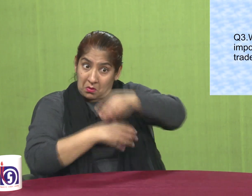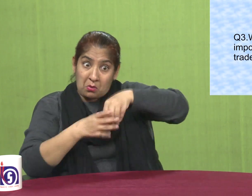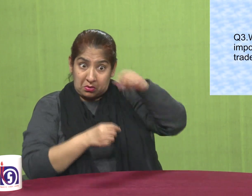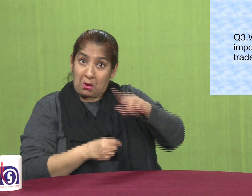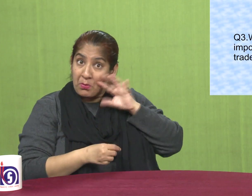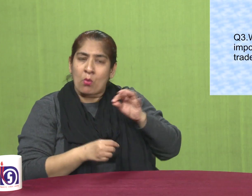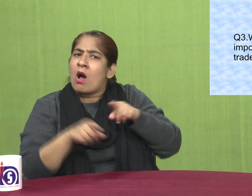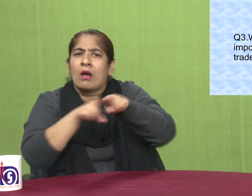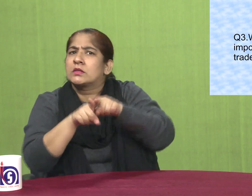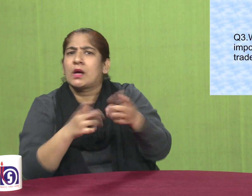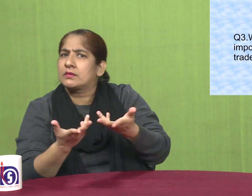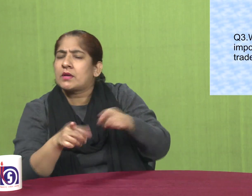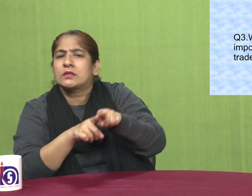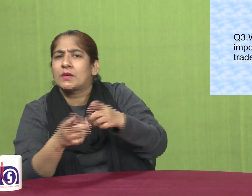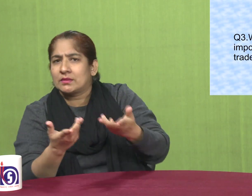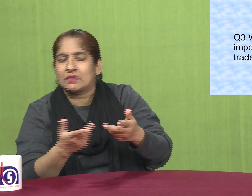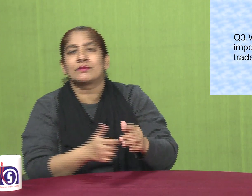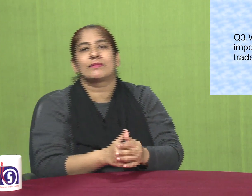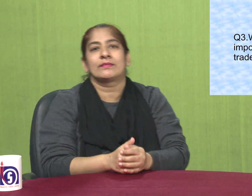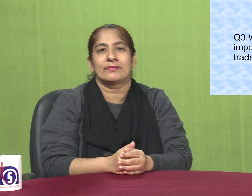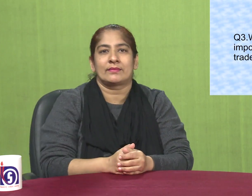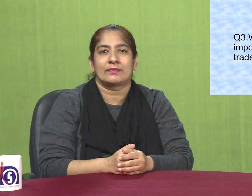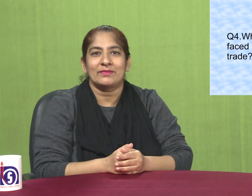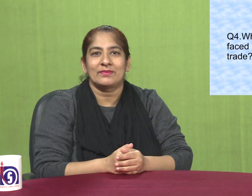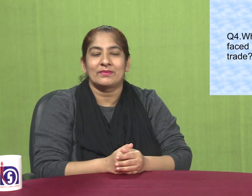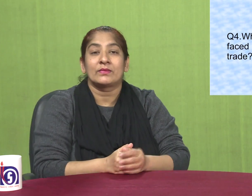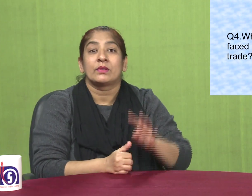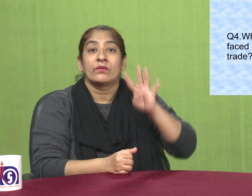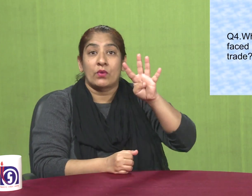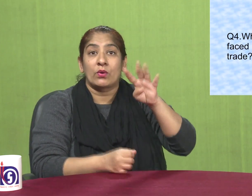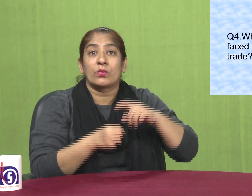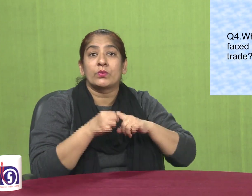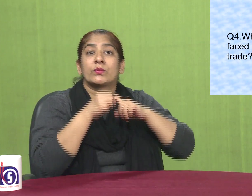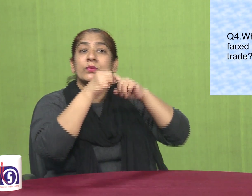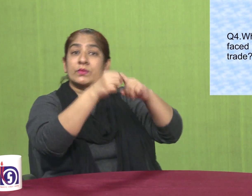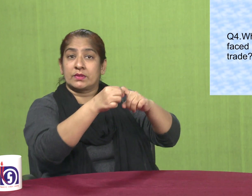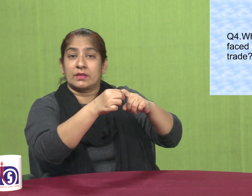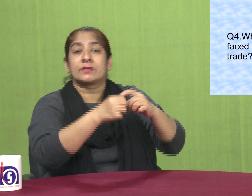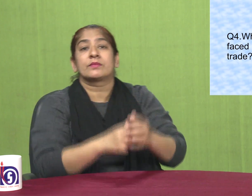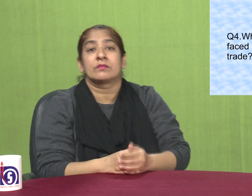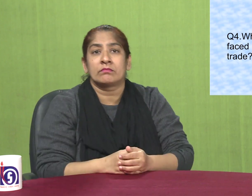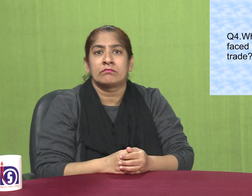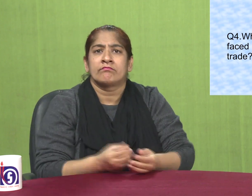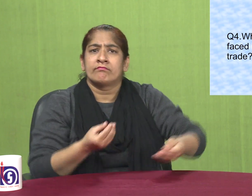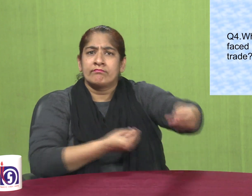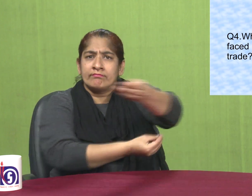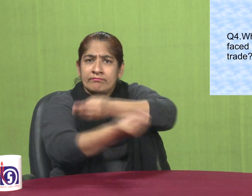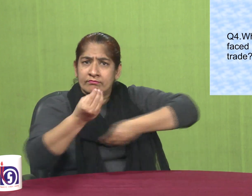question number 4 what